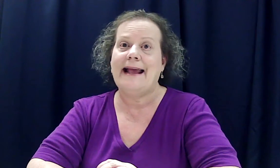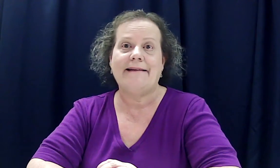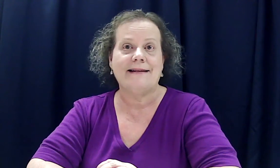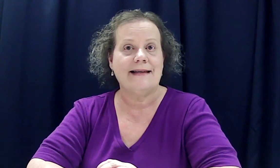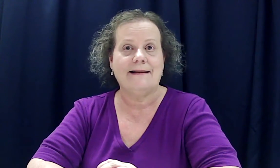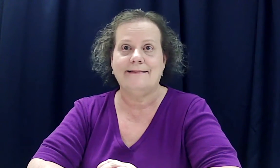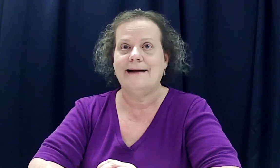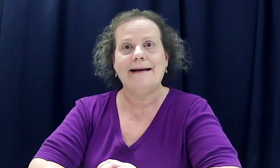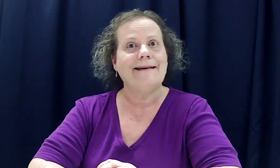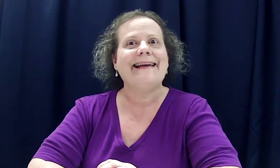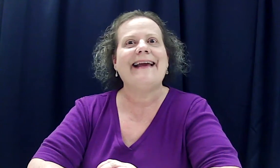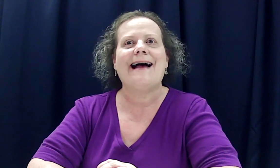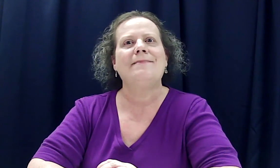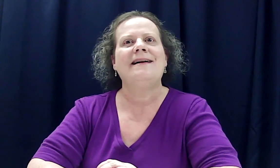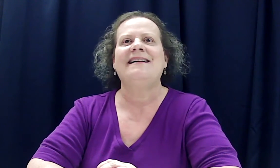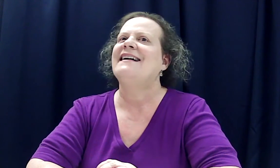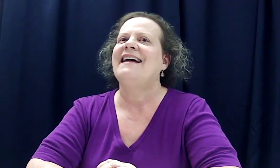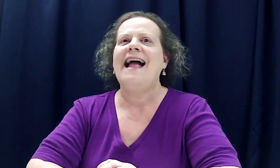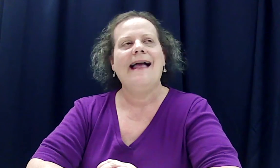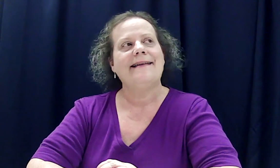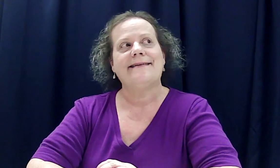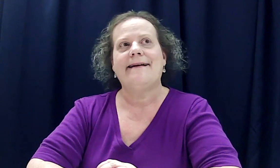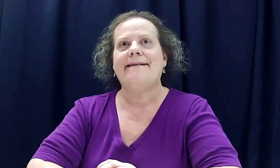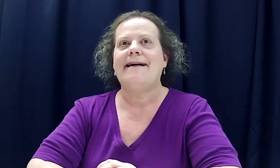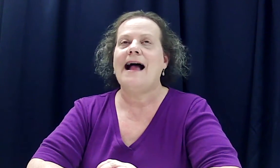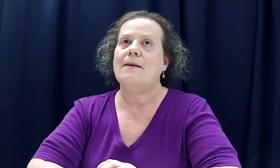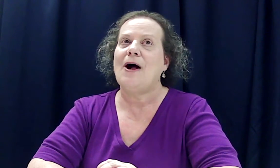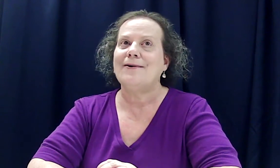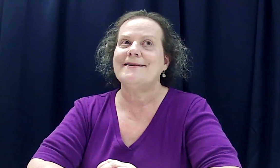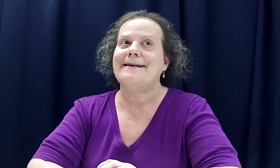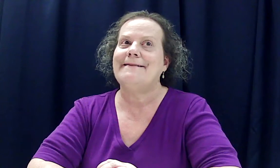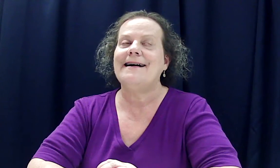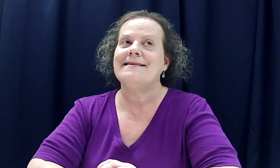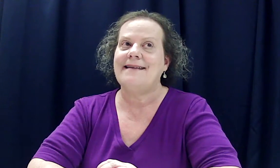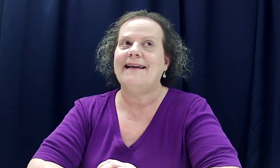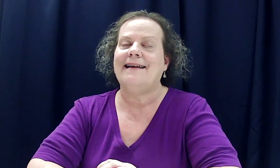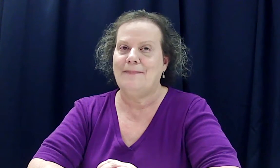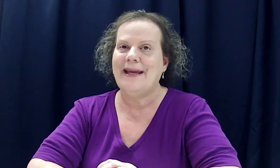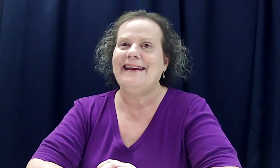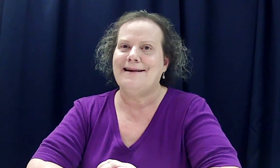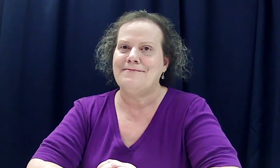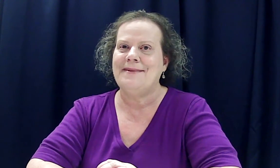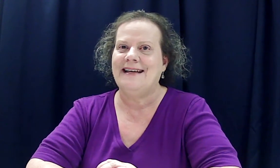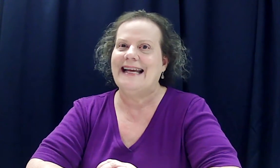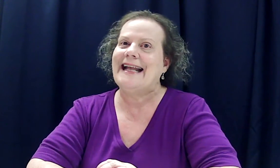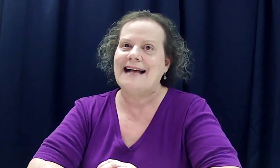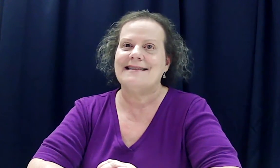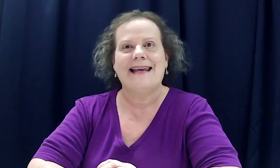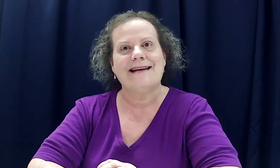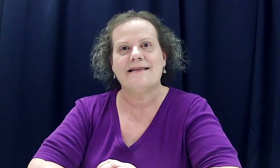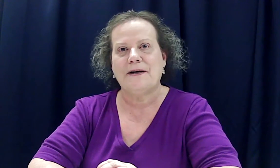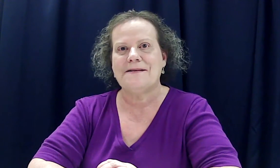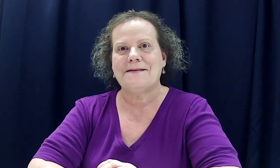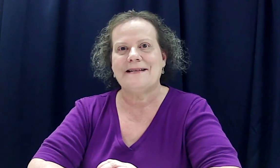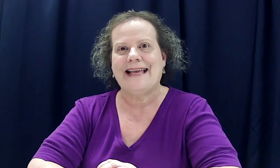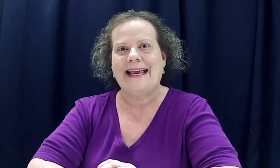have to tell her who I really am. And so I am also a psychic medium in Cassidaga Spiritualist Camp.